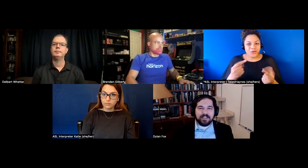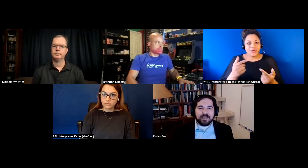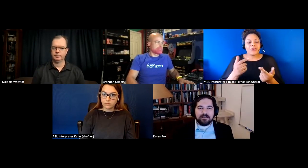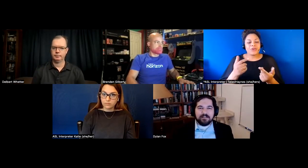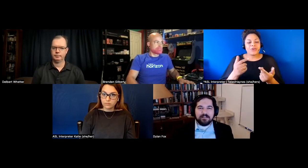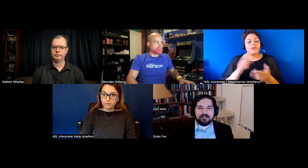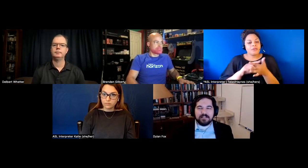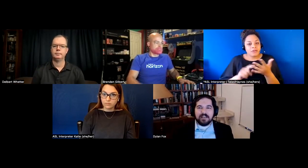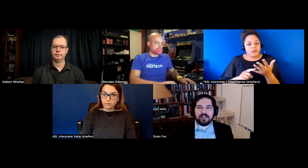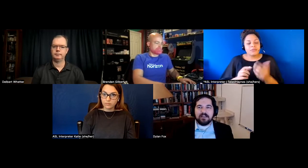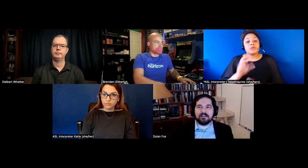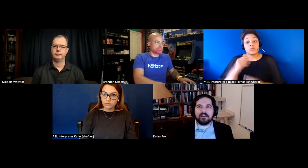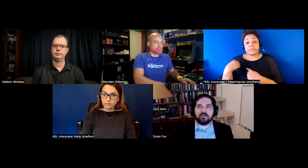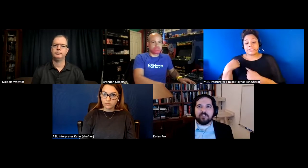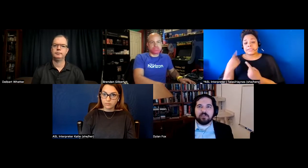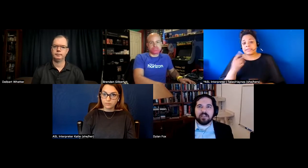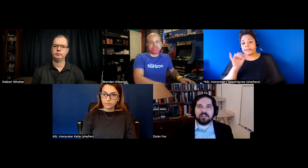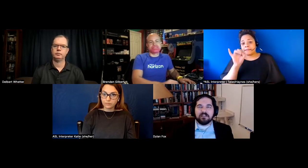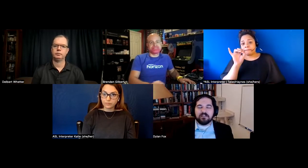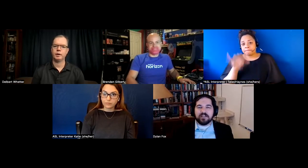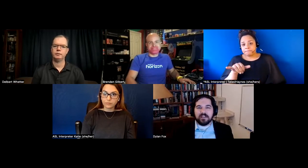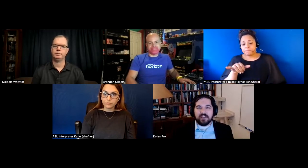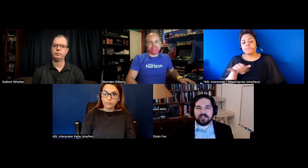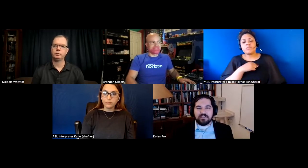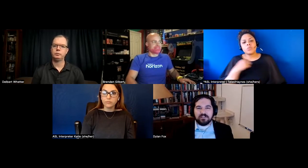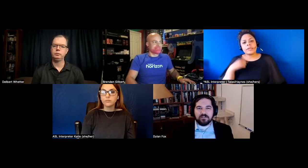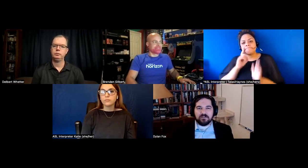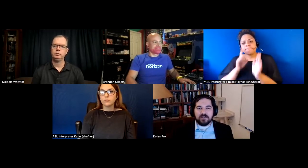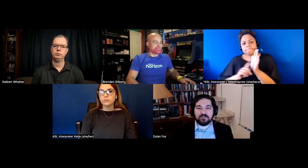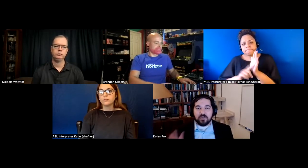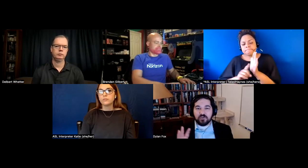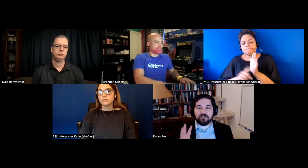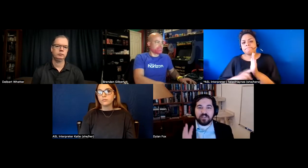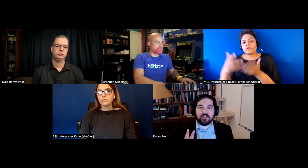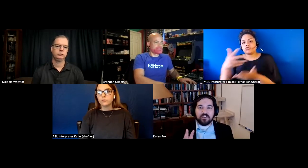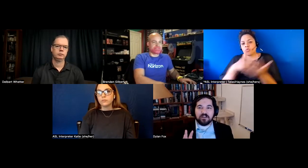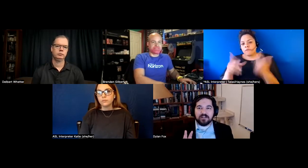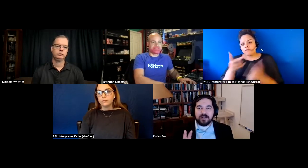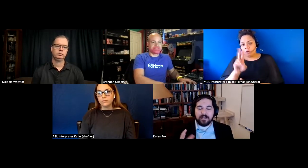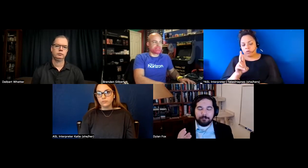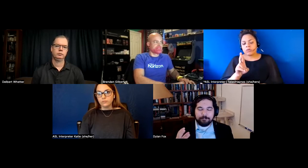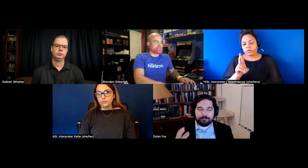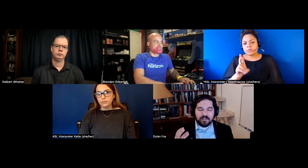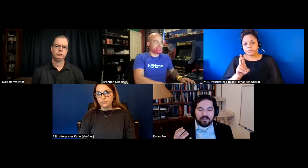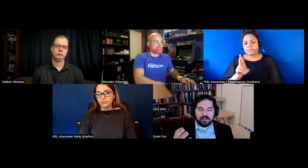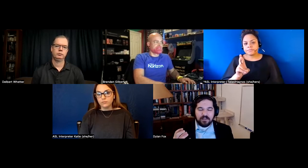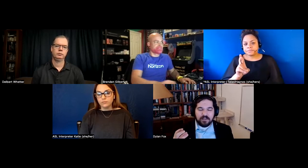then since then uh we've been looking a lot into kind of social vr um uh